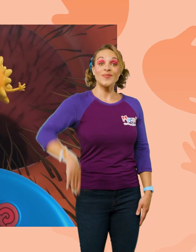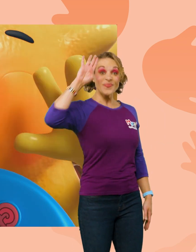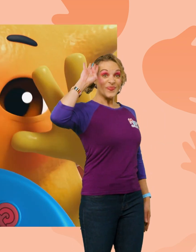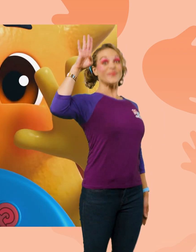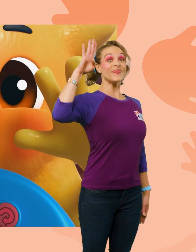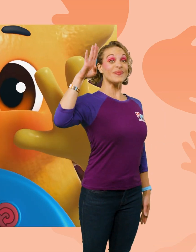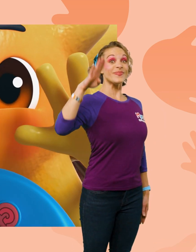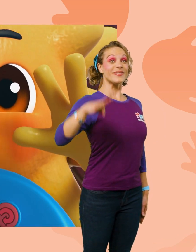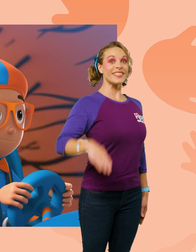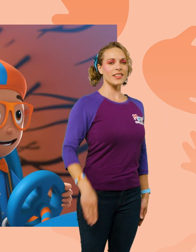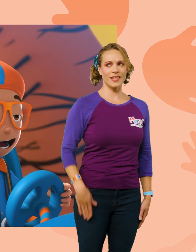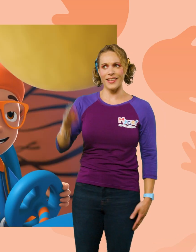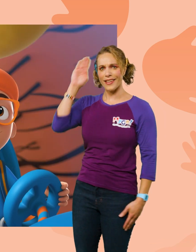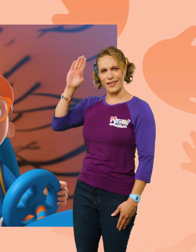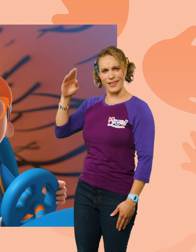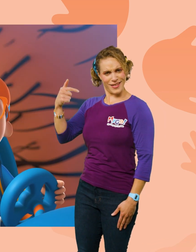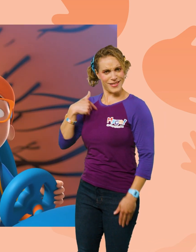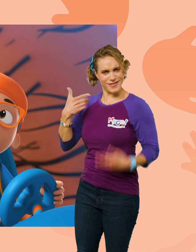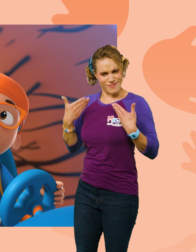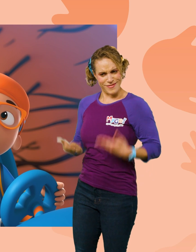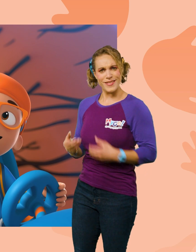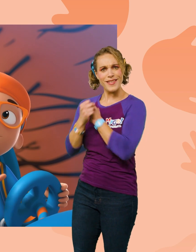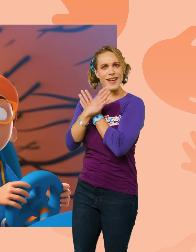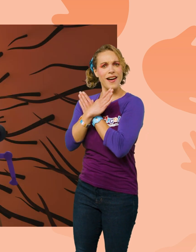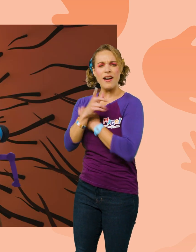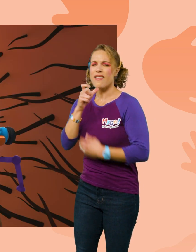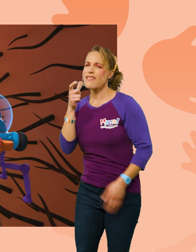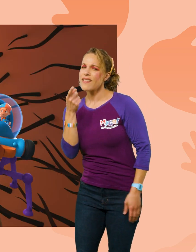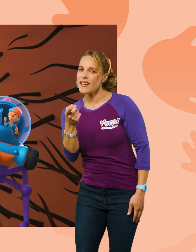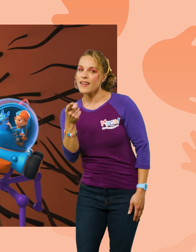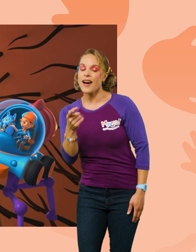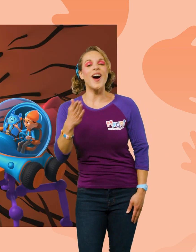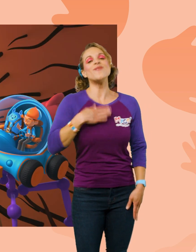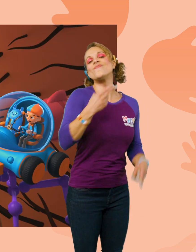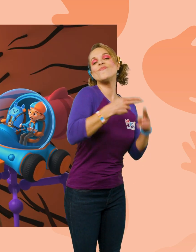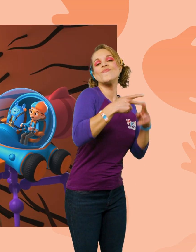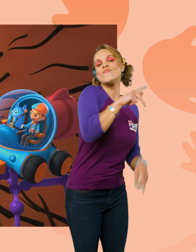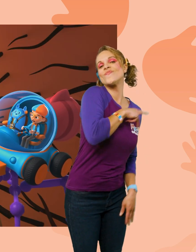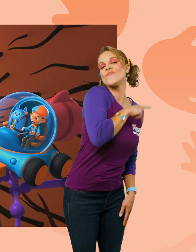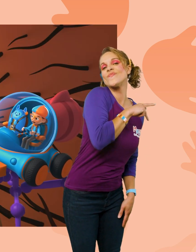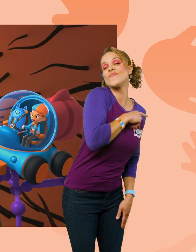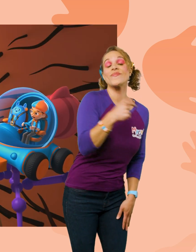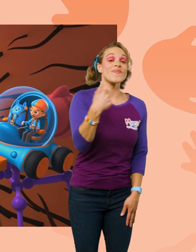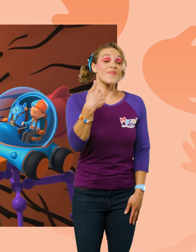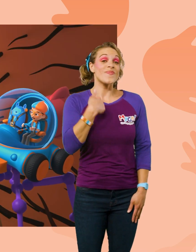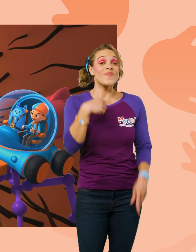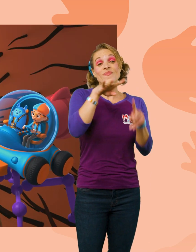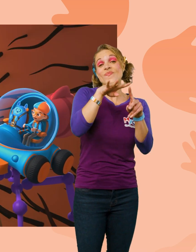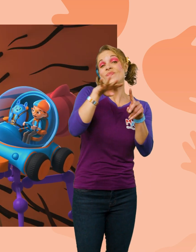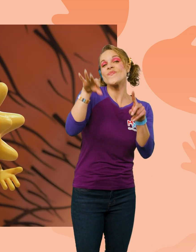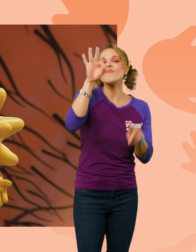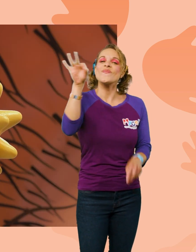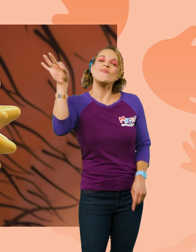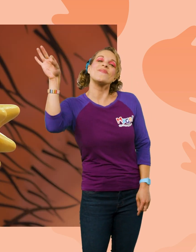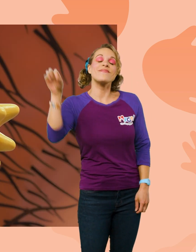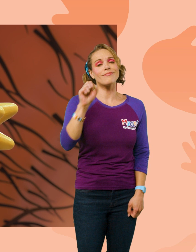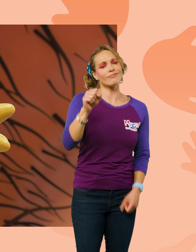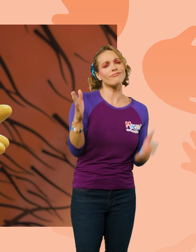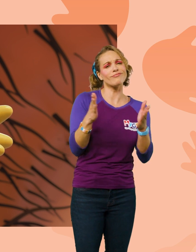Hello! Hey! It's me, Flippy! Who are you? My name's Petunia, and I'm a piece of pollen! I may be